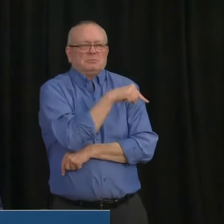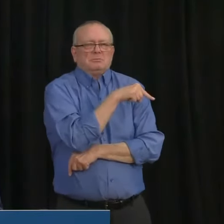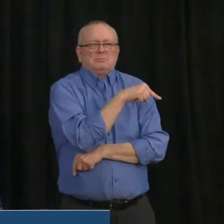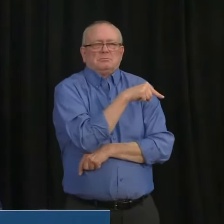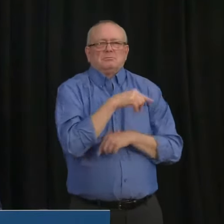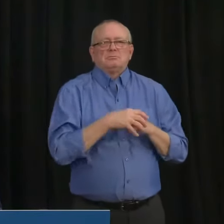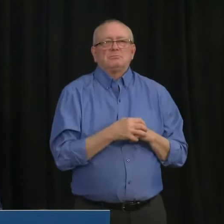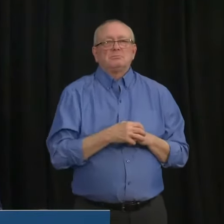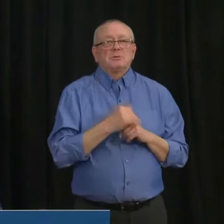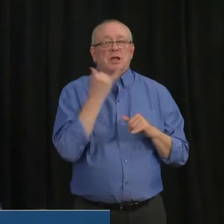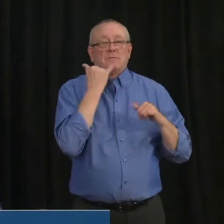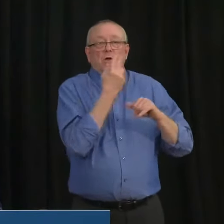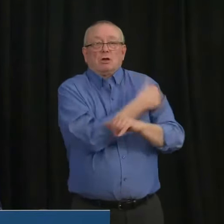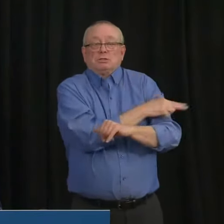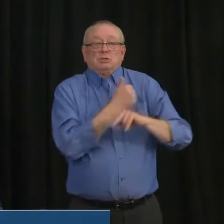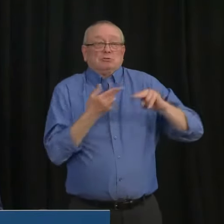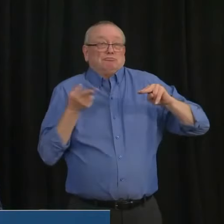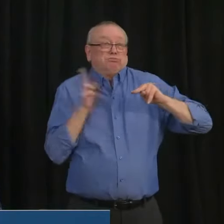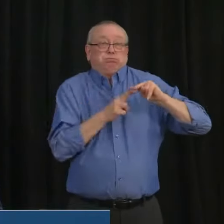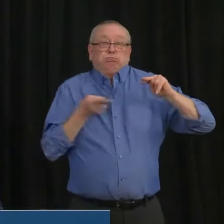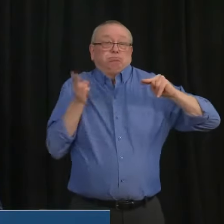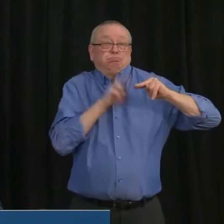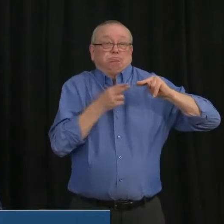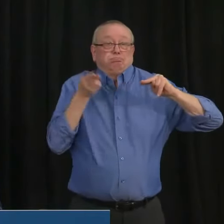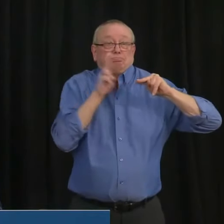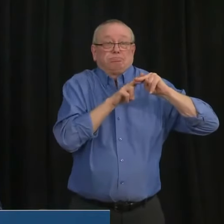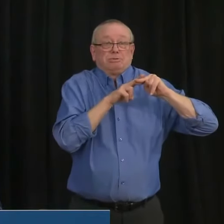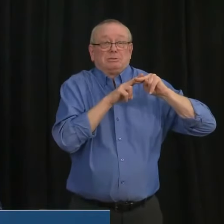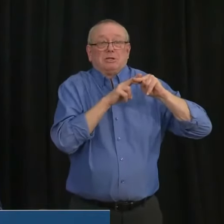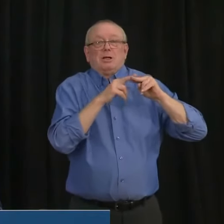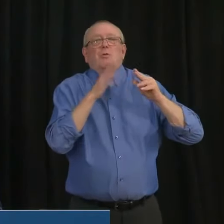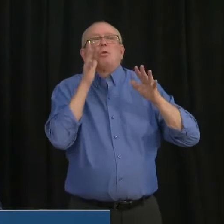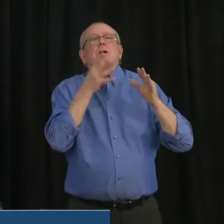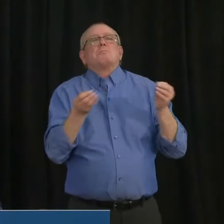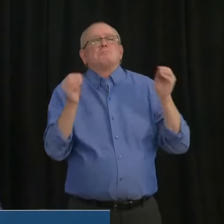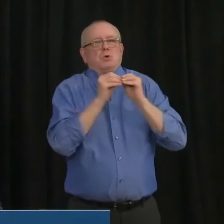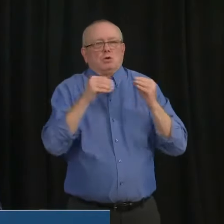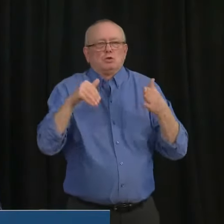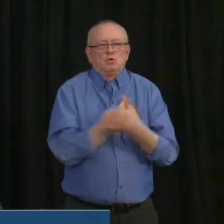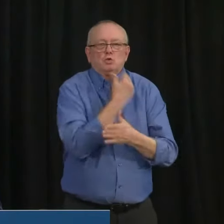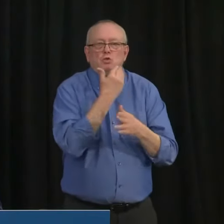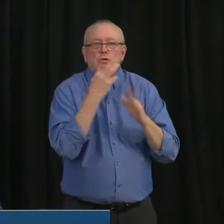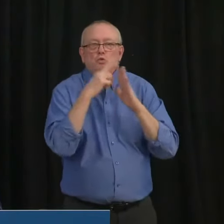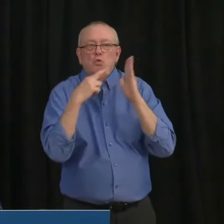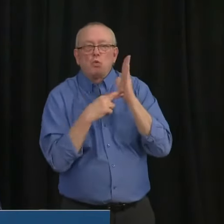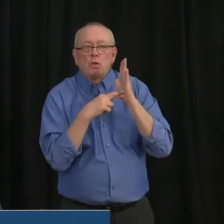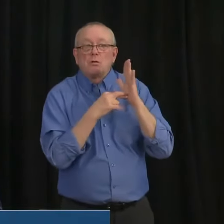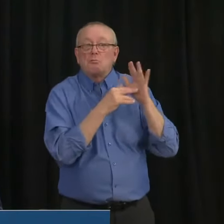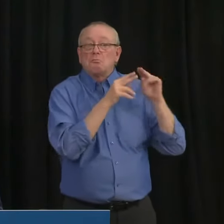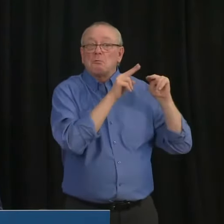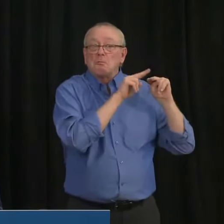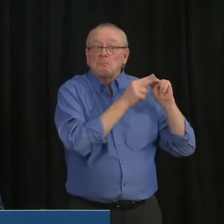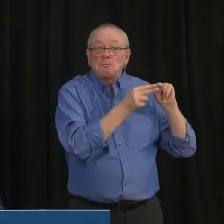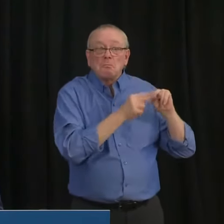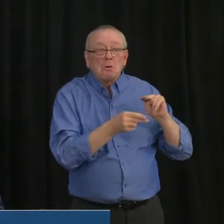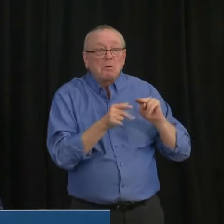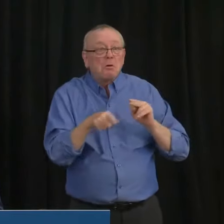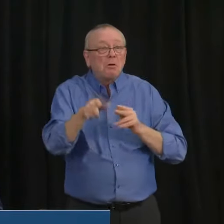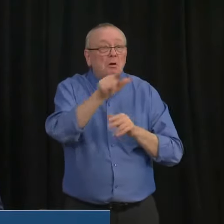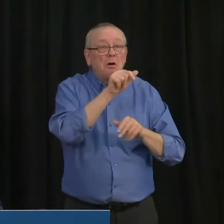curve with this latest round of measures and greater effort by Albertans, let, let me be blunt,